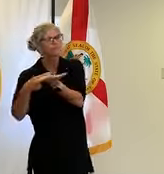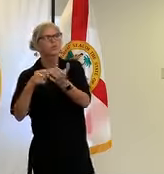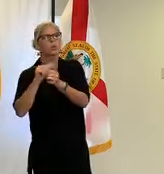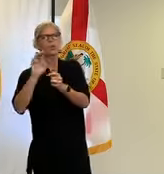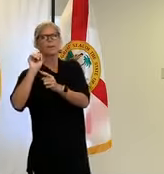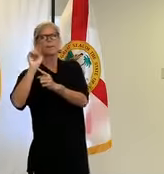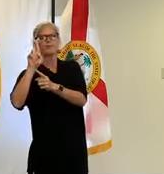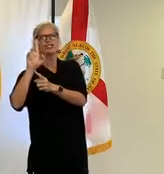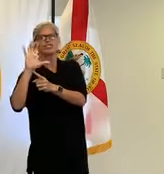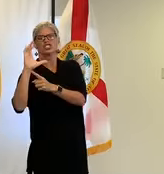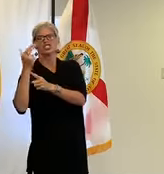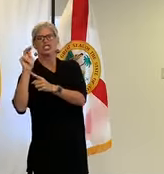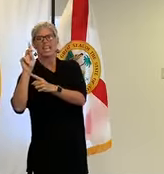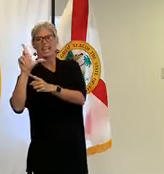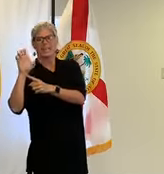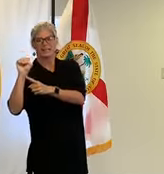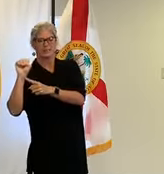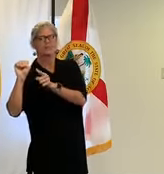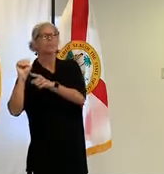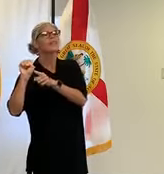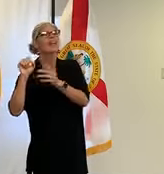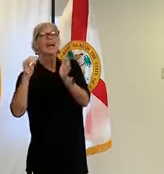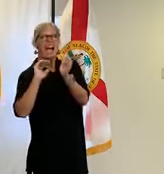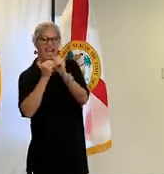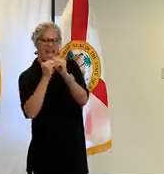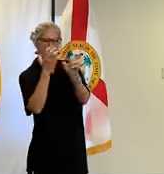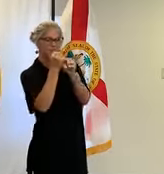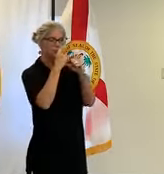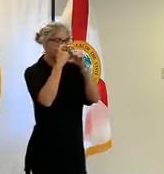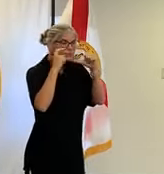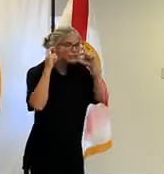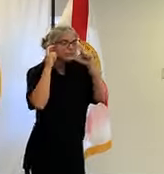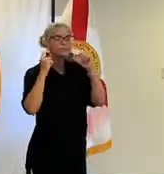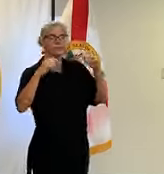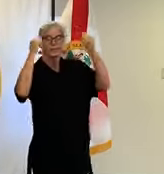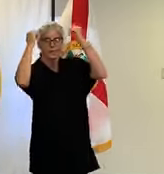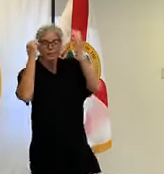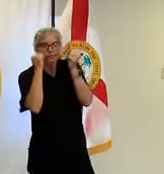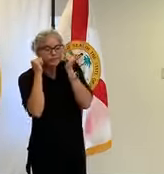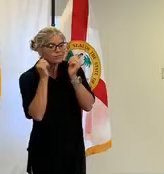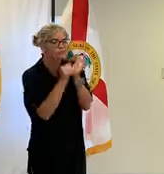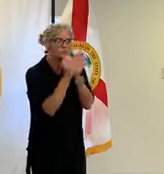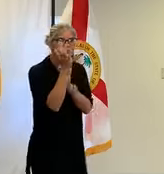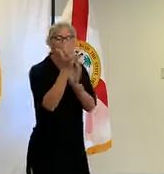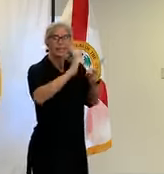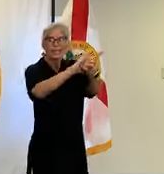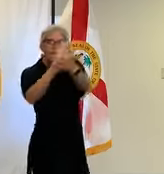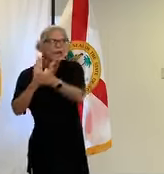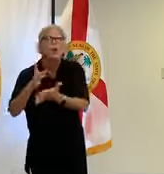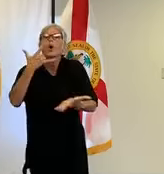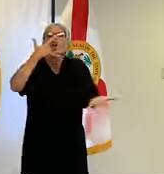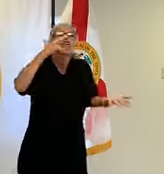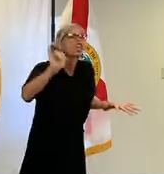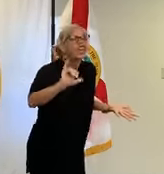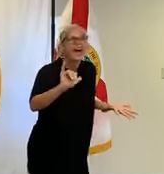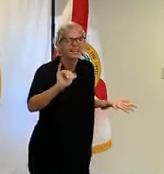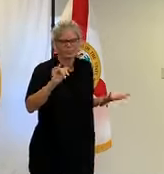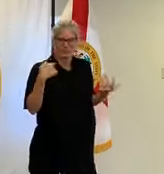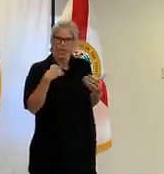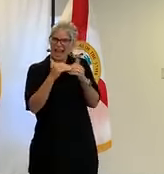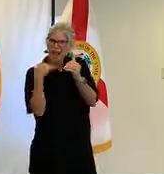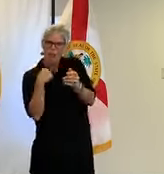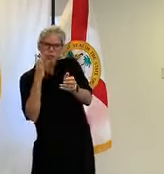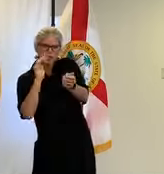um ppe and cleaning supplies and those type things as to what that's going to look like as far as any change in processes i'll defer that to mr